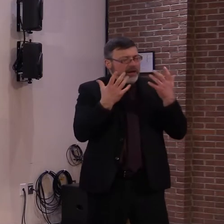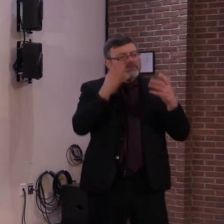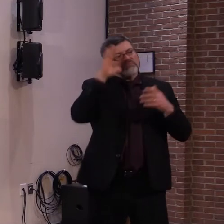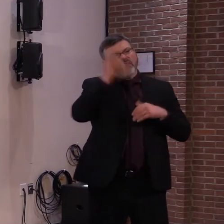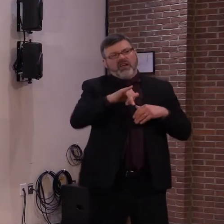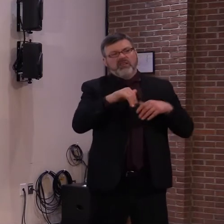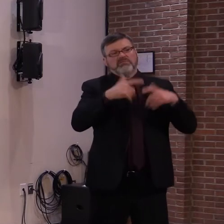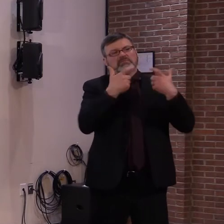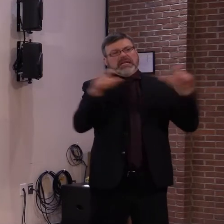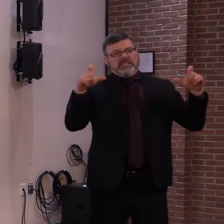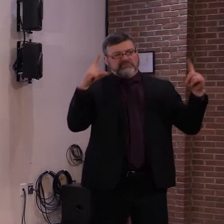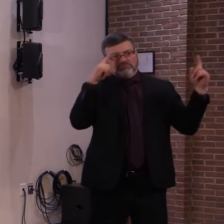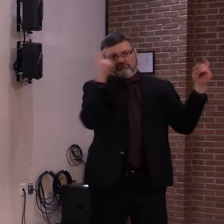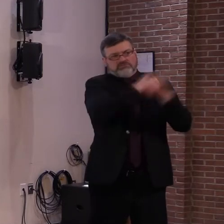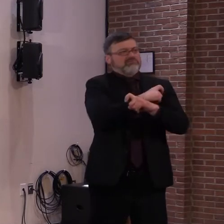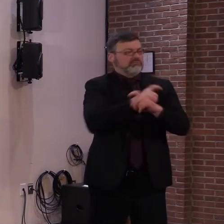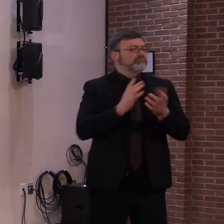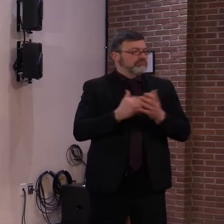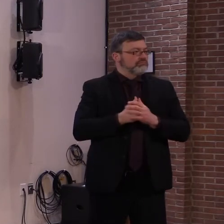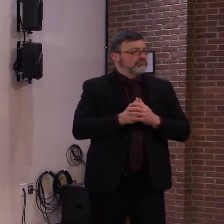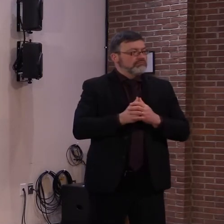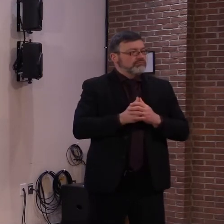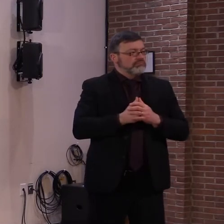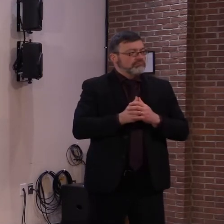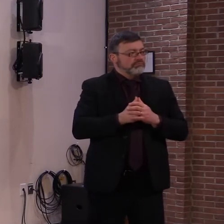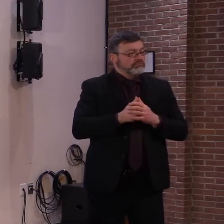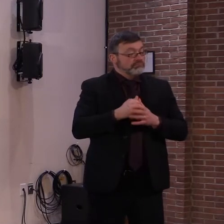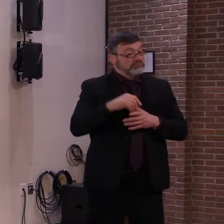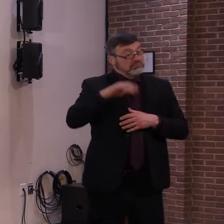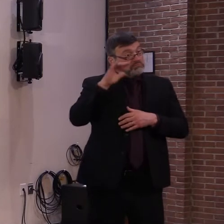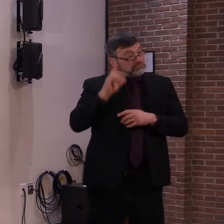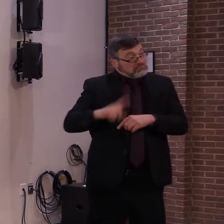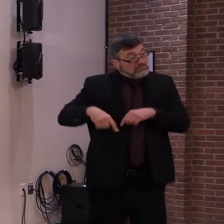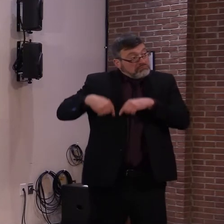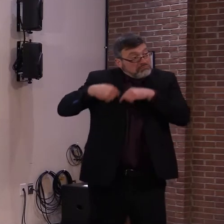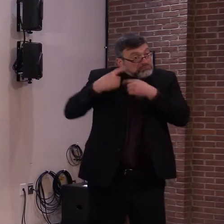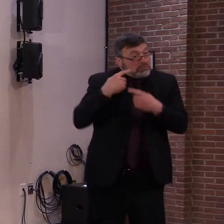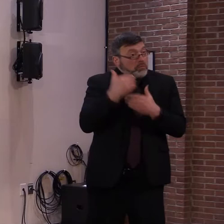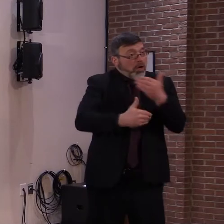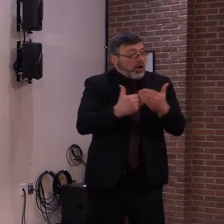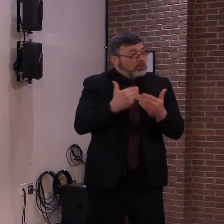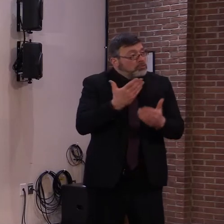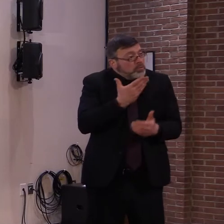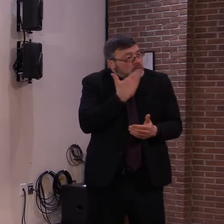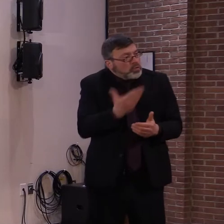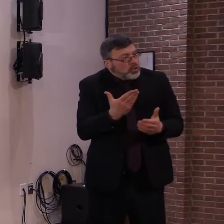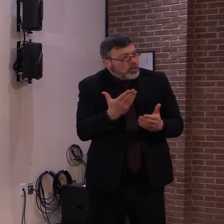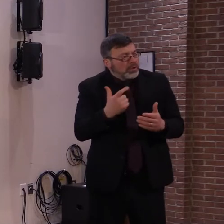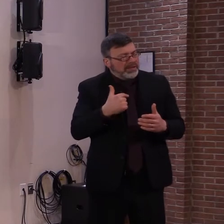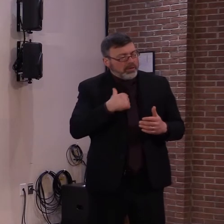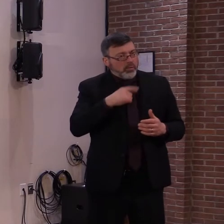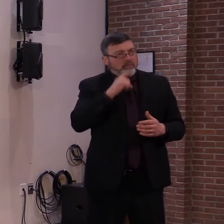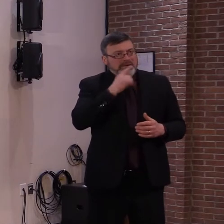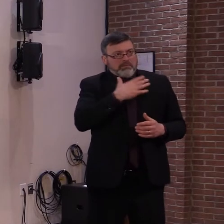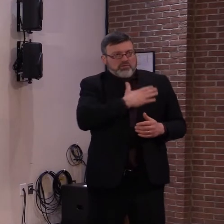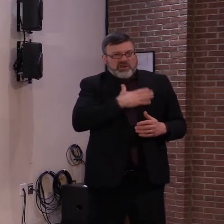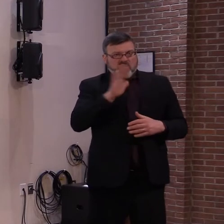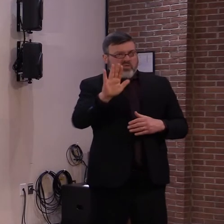We are making good progress, as I said, and we are appreciative of the public's patience and cooperation as we move forward.